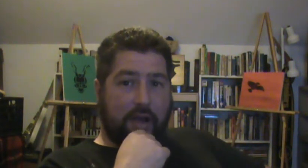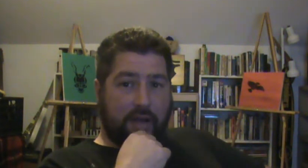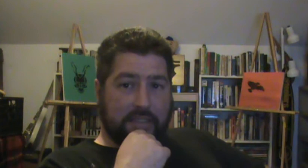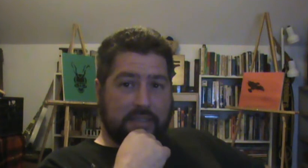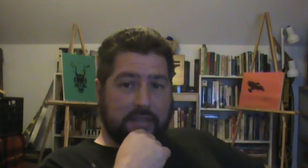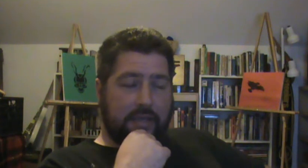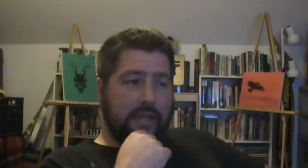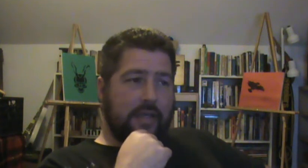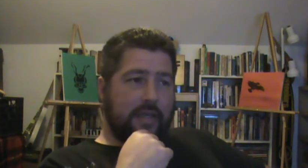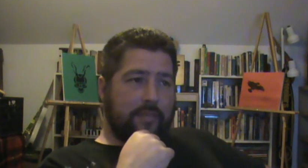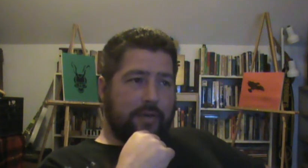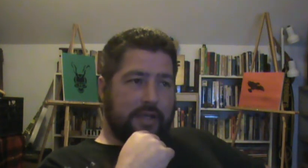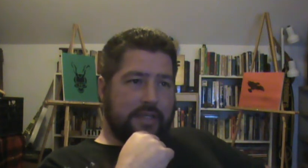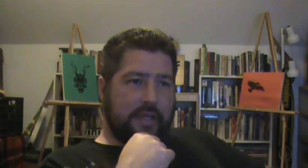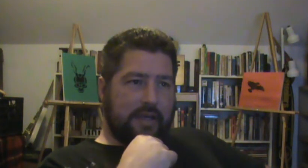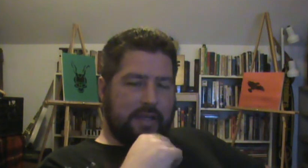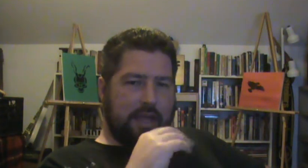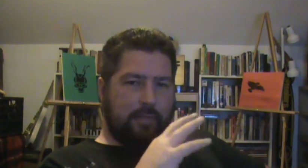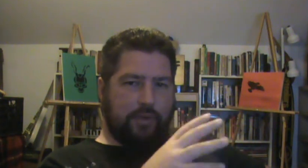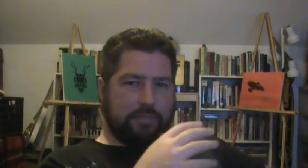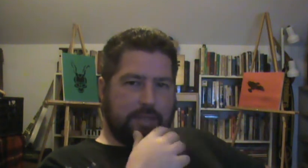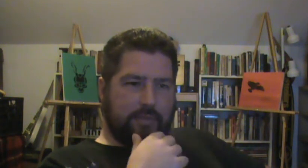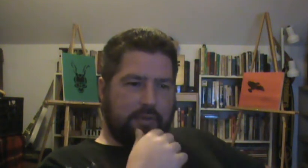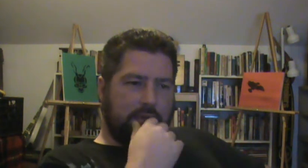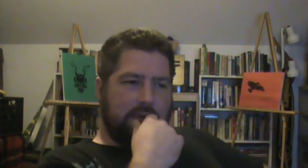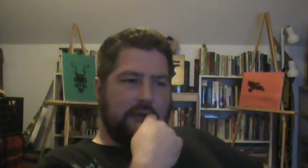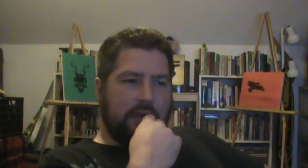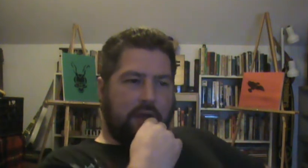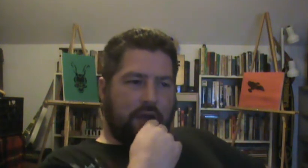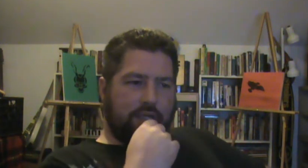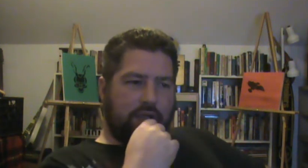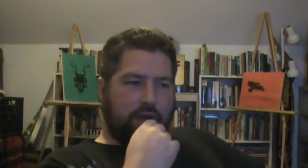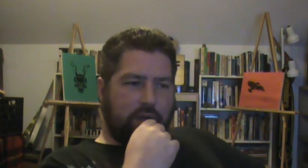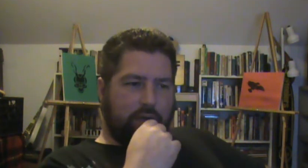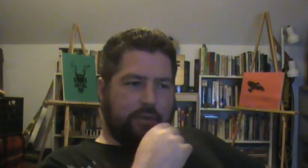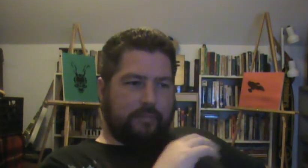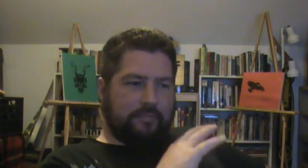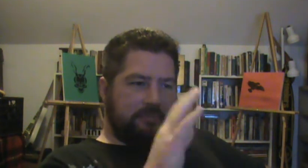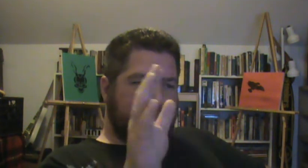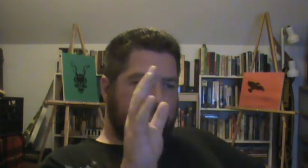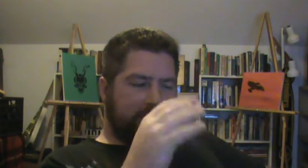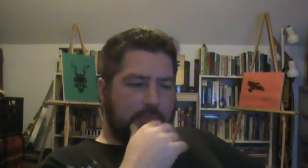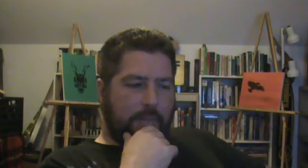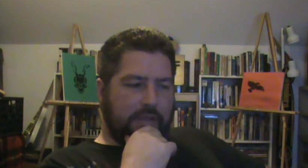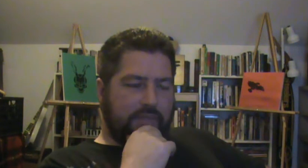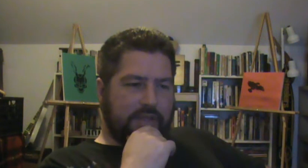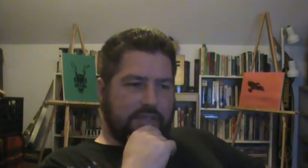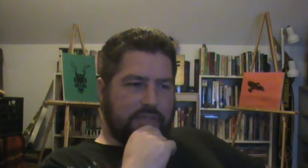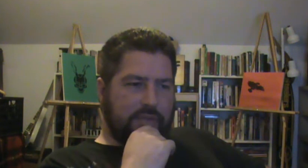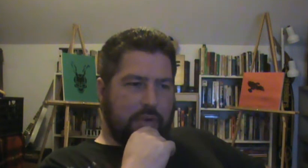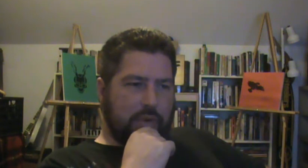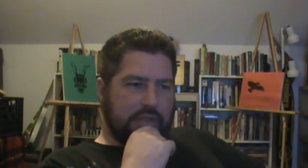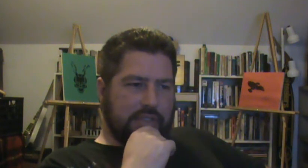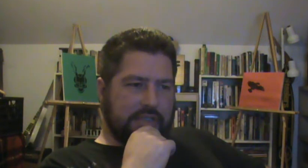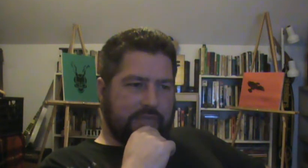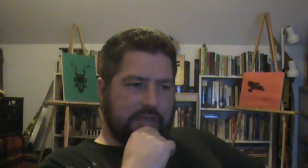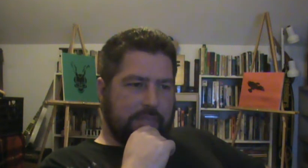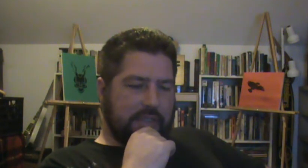Box, but now most people are oblivious to the origins of it. But